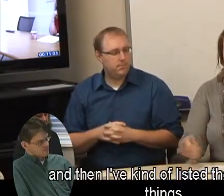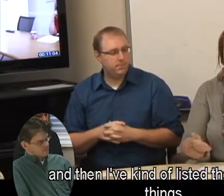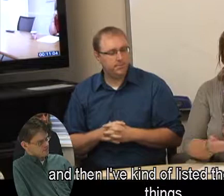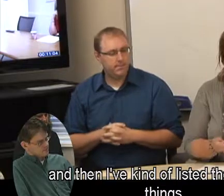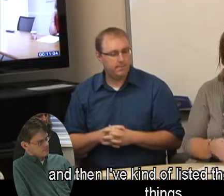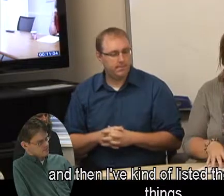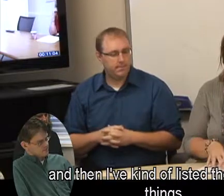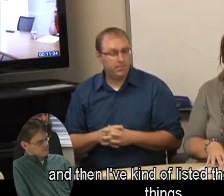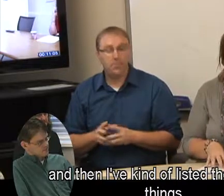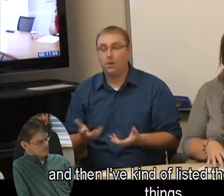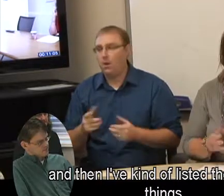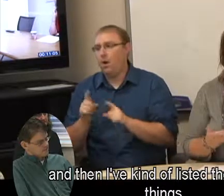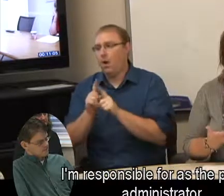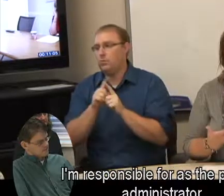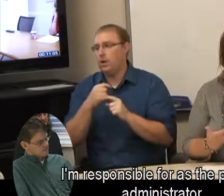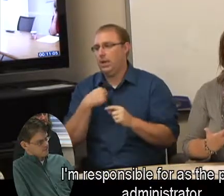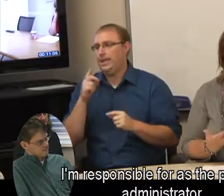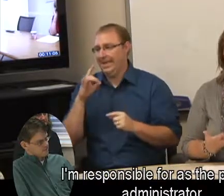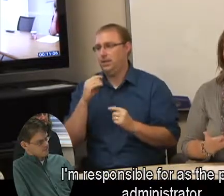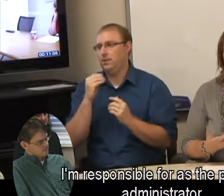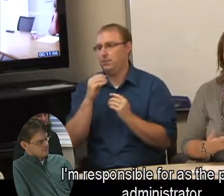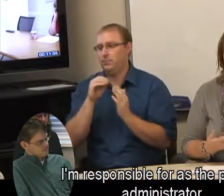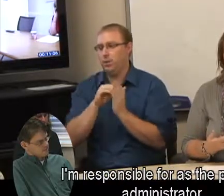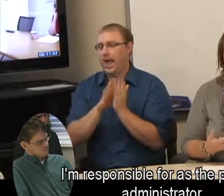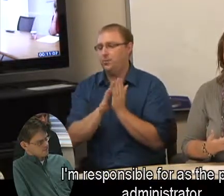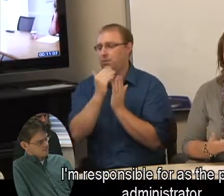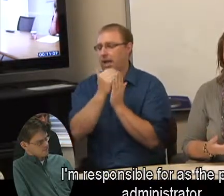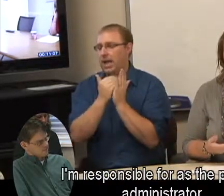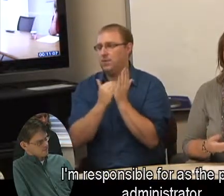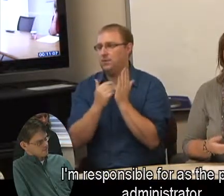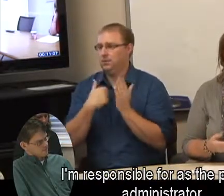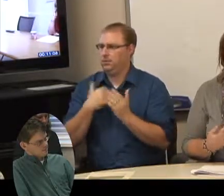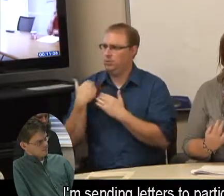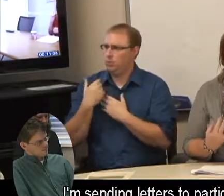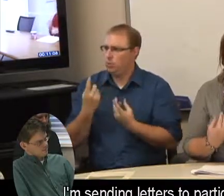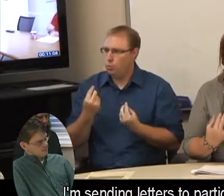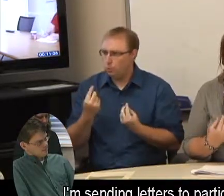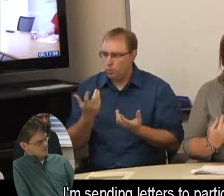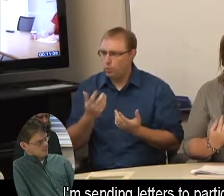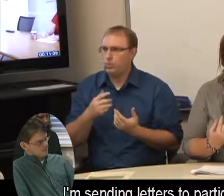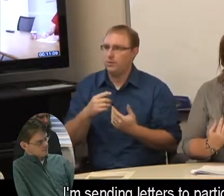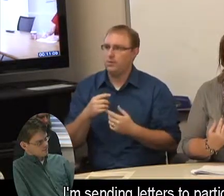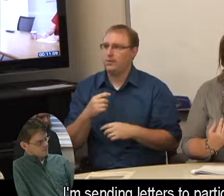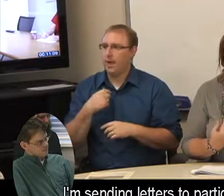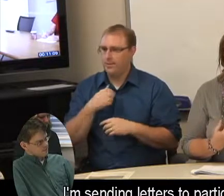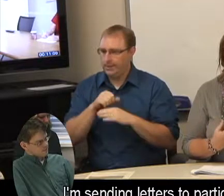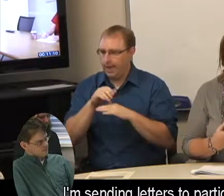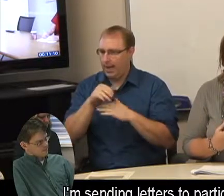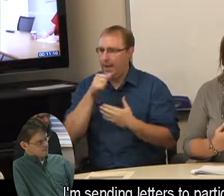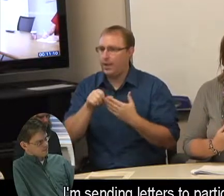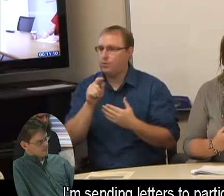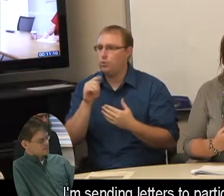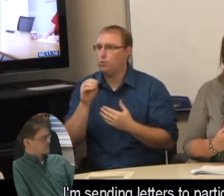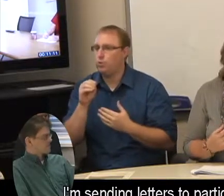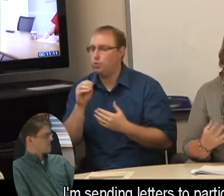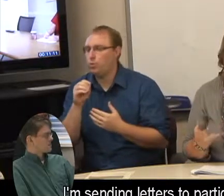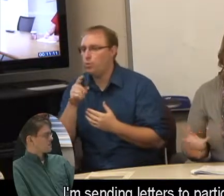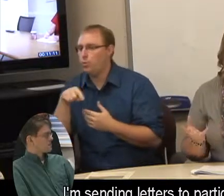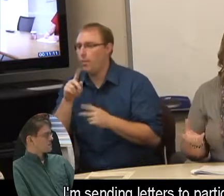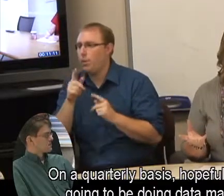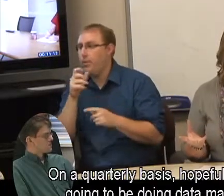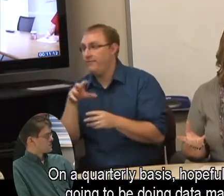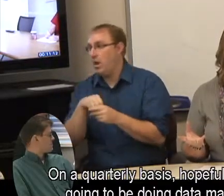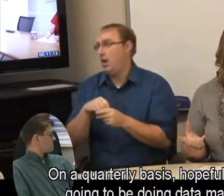So, and then I kind of listed the things that I'm responsible for as the program administrator. I'm sending letters to participants.